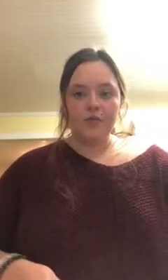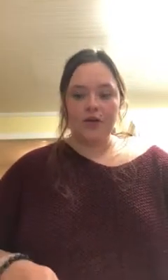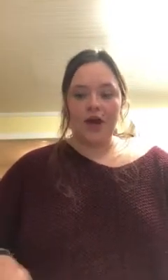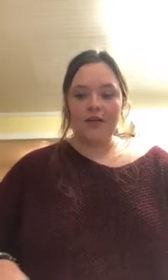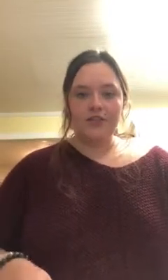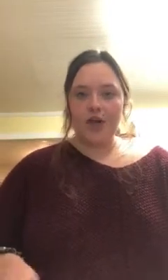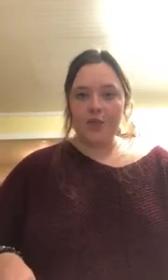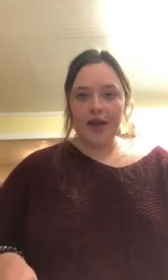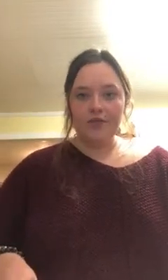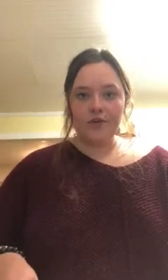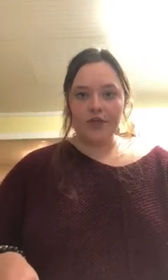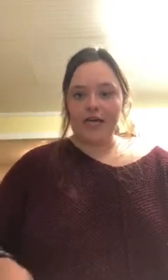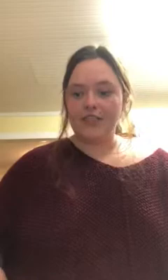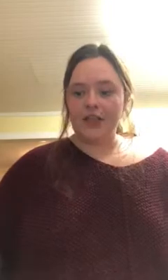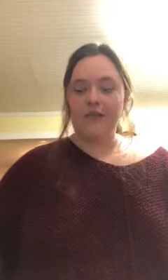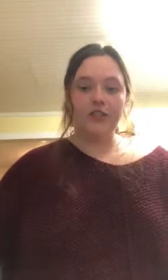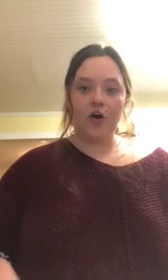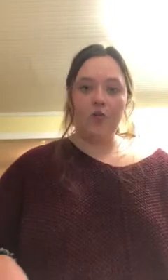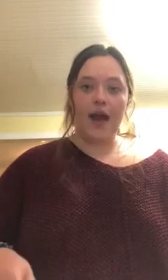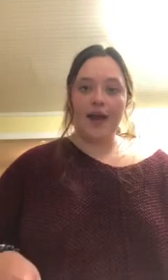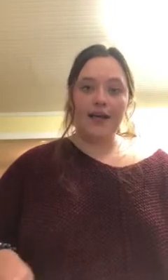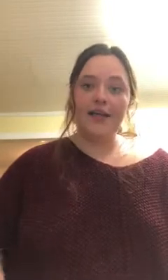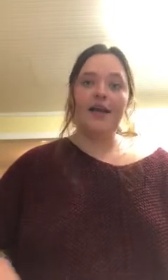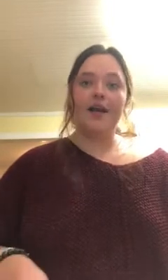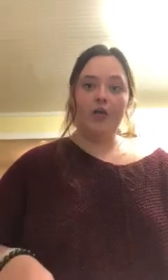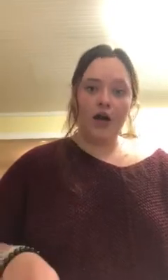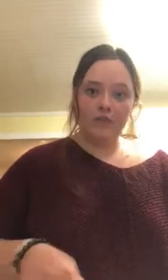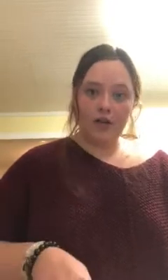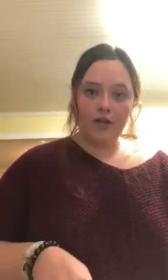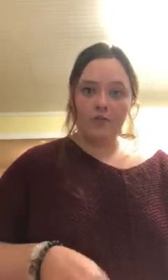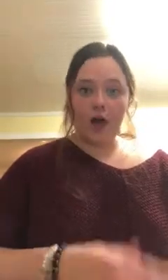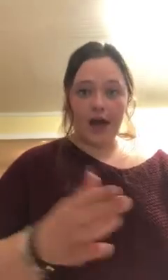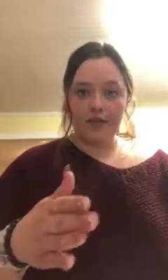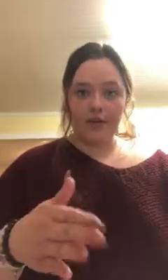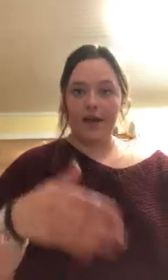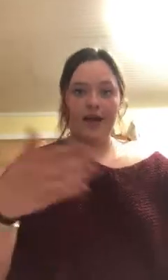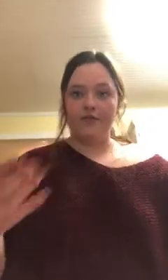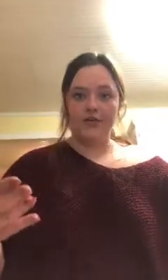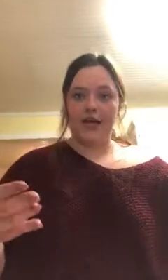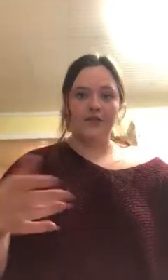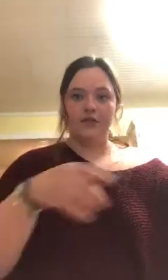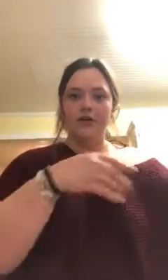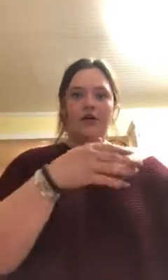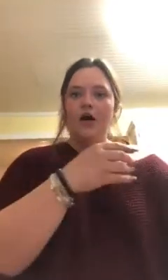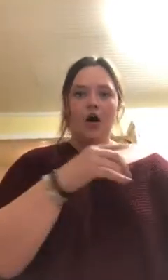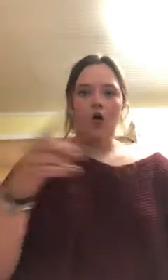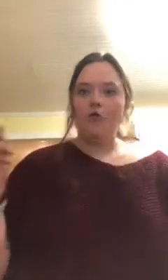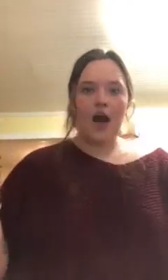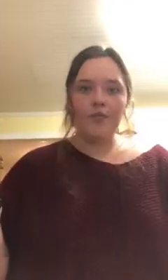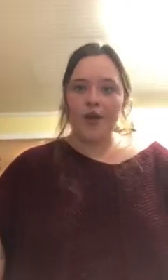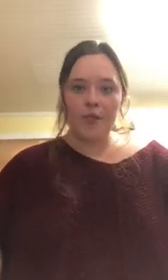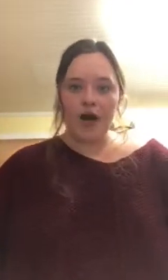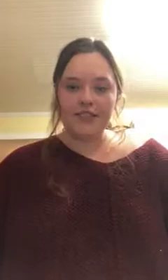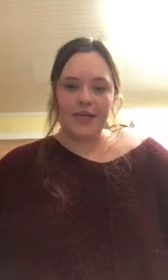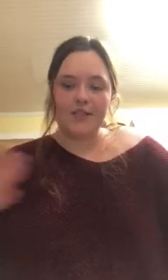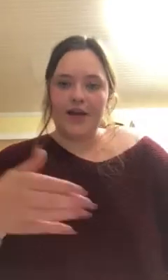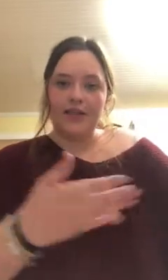where you're not even done paying for your debts and you have to go back again and apply for another month of paying for debts or a whole nine-month process of paying